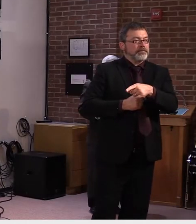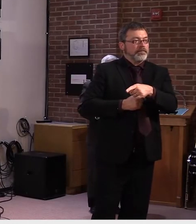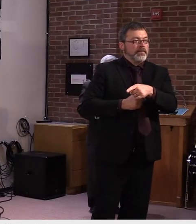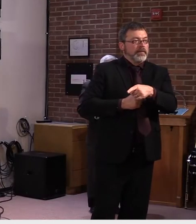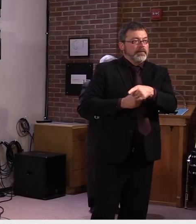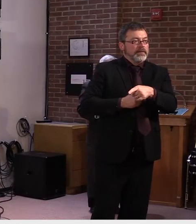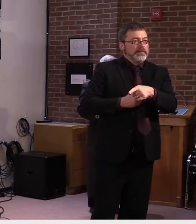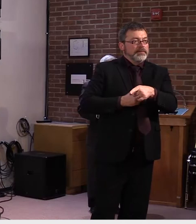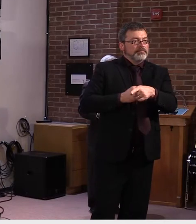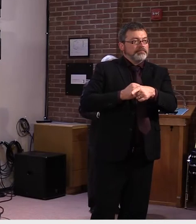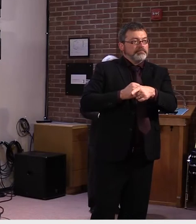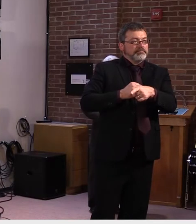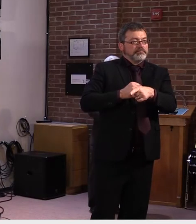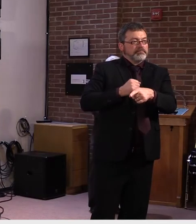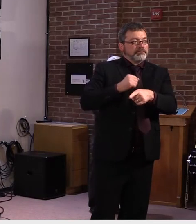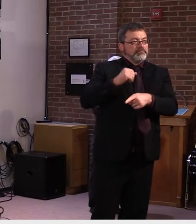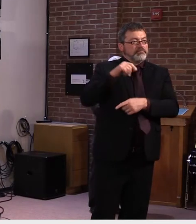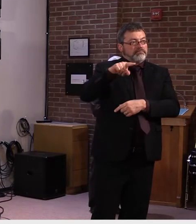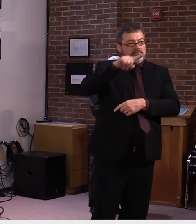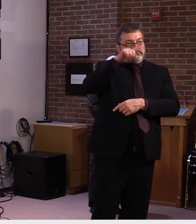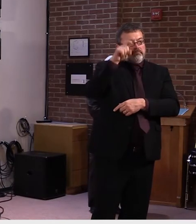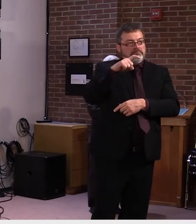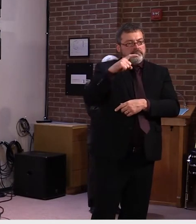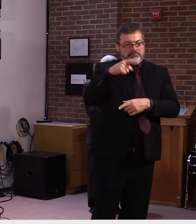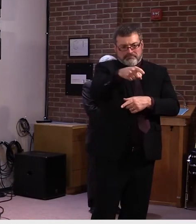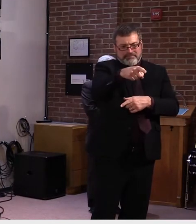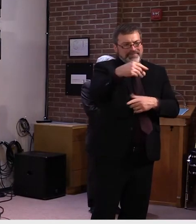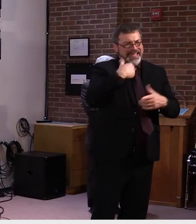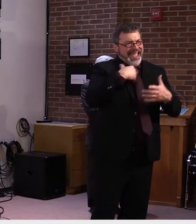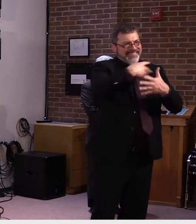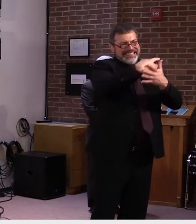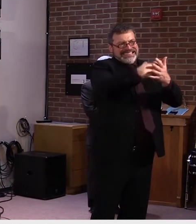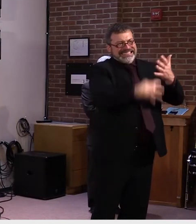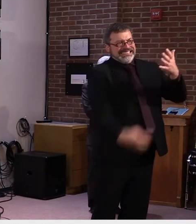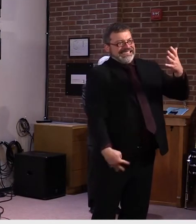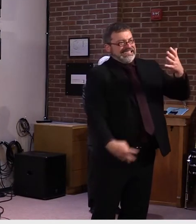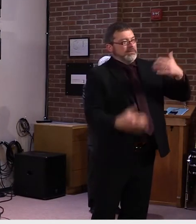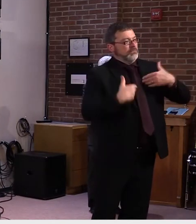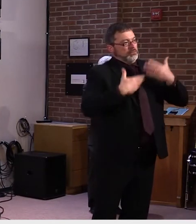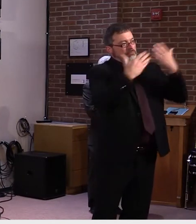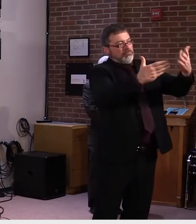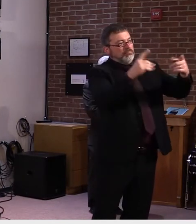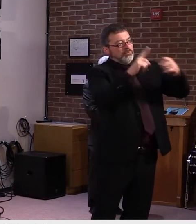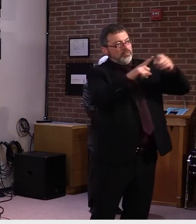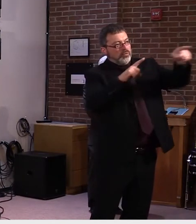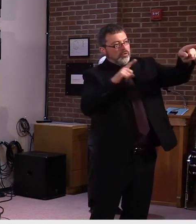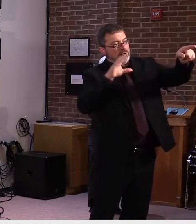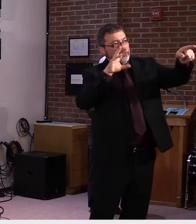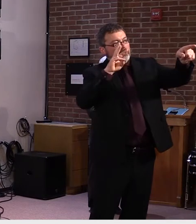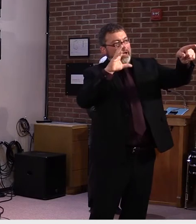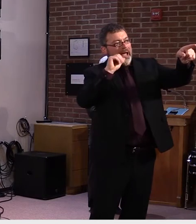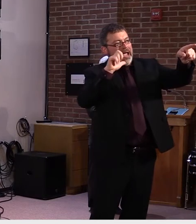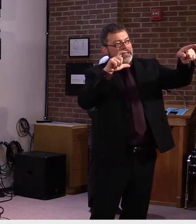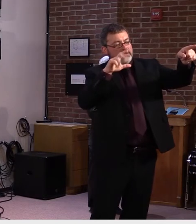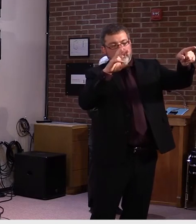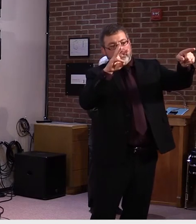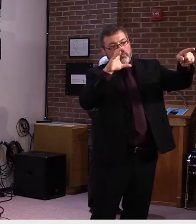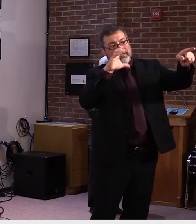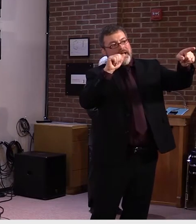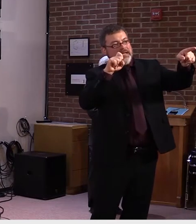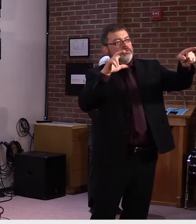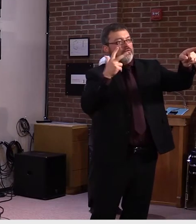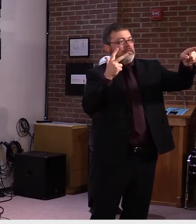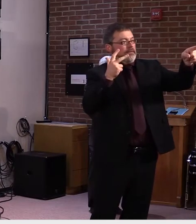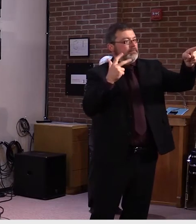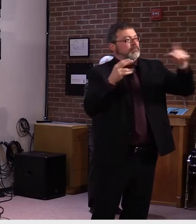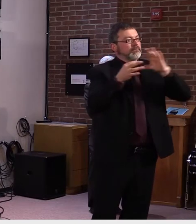members of the media to get through, and a hard stop at one. Calvin? Thank you. Governor, I know the exact details